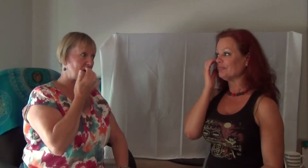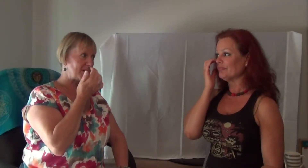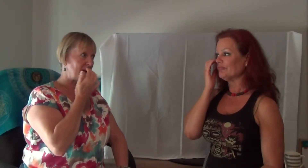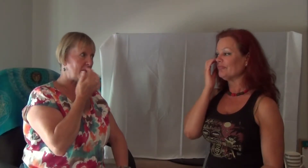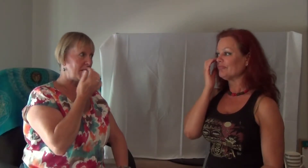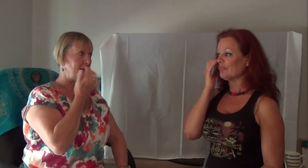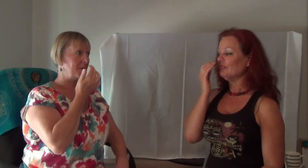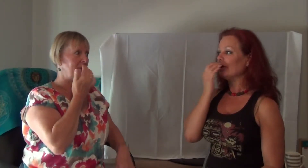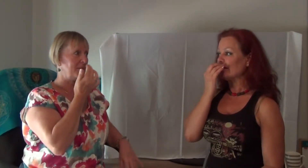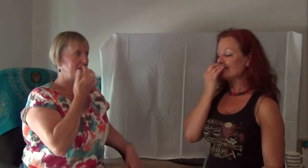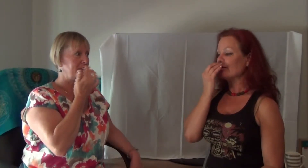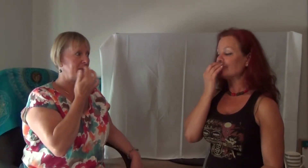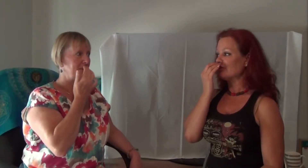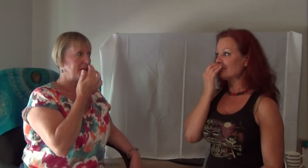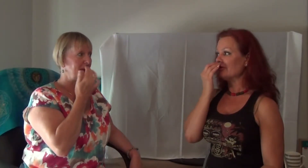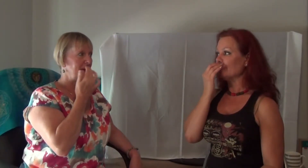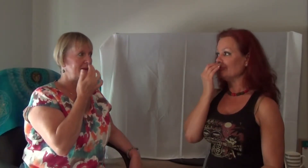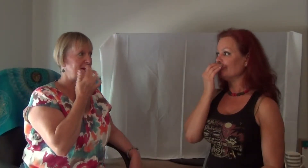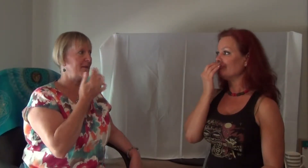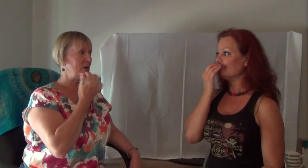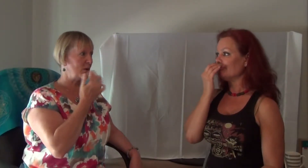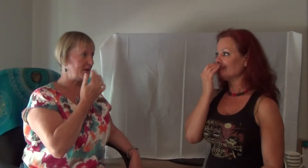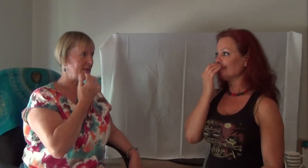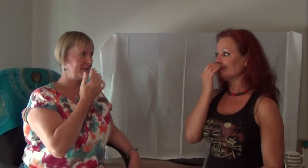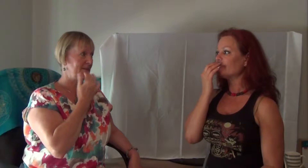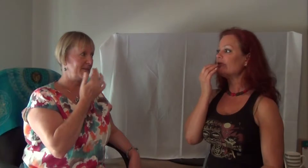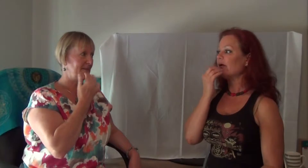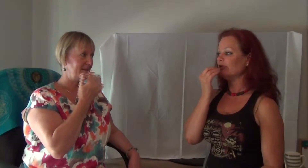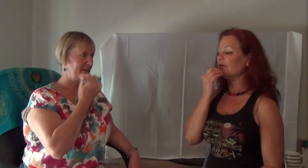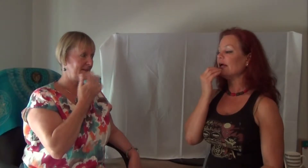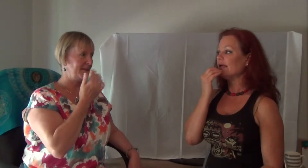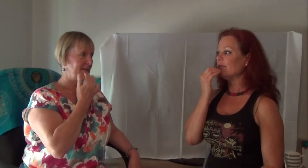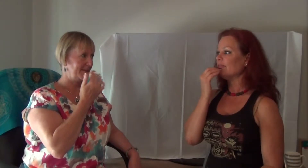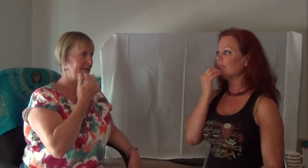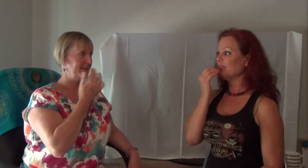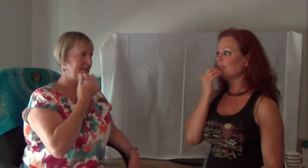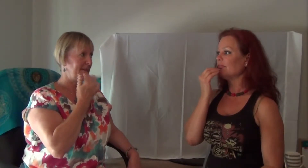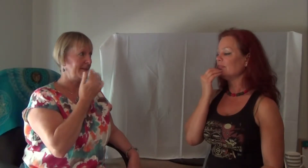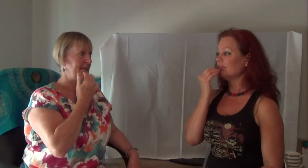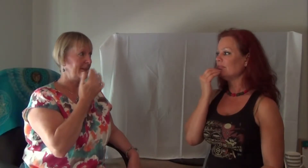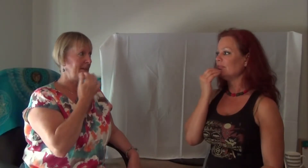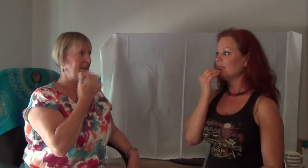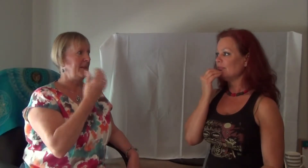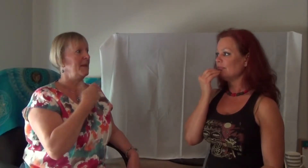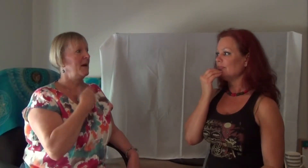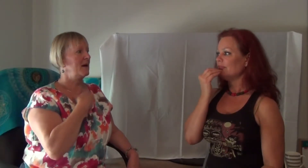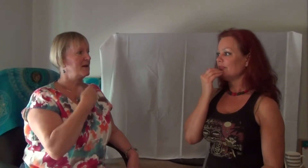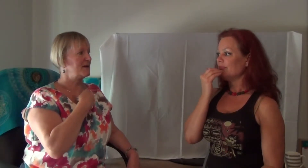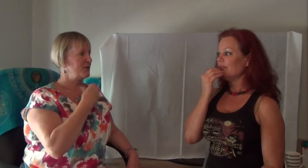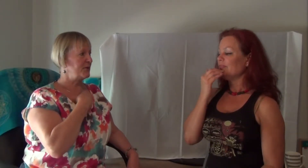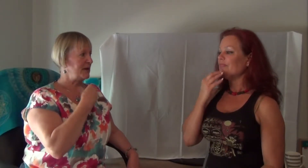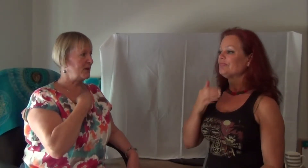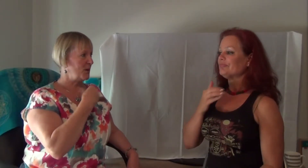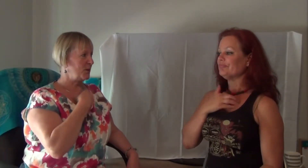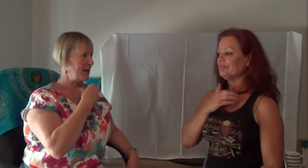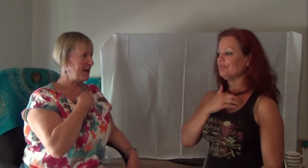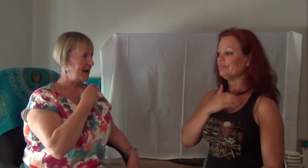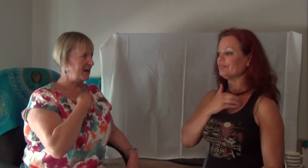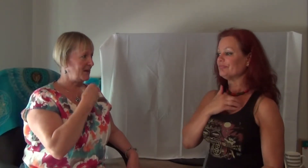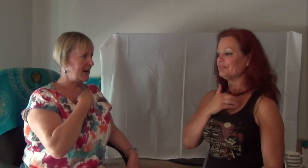on the slope. When I stopped on the slope. slope. To have a look at it. To have a look at it. I can still feel all that pain in the